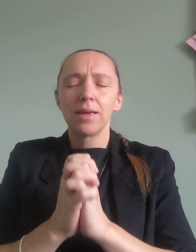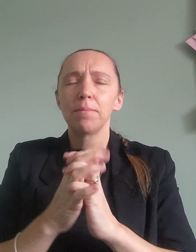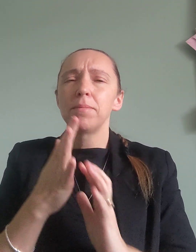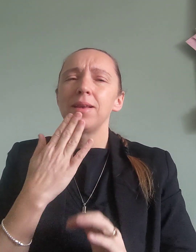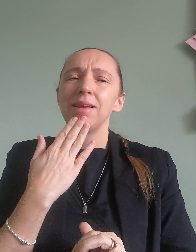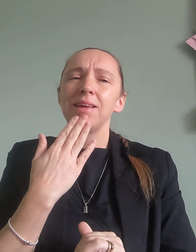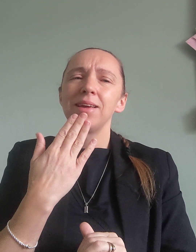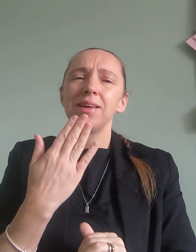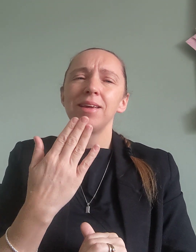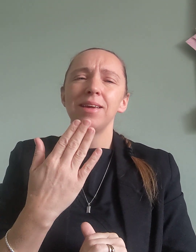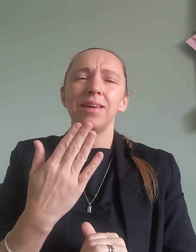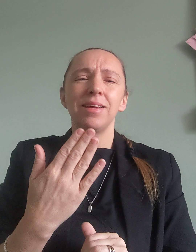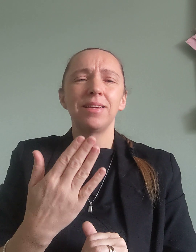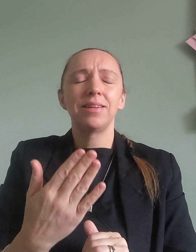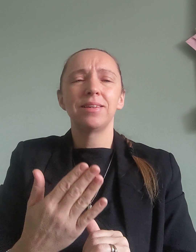I must on,